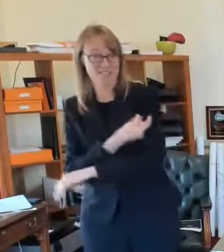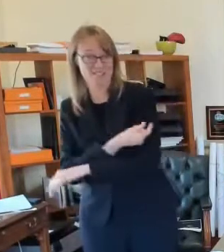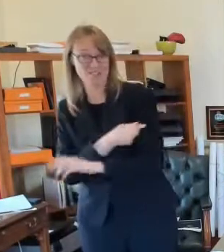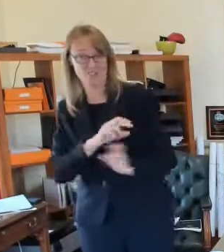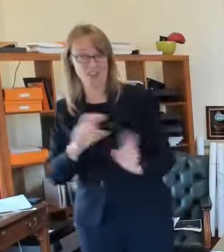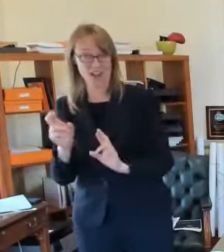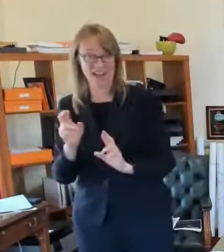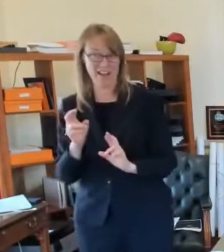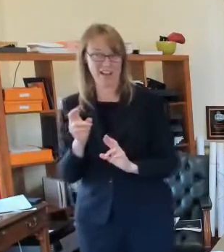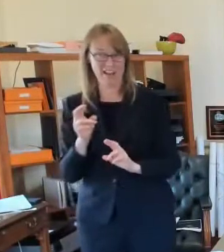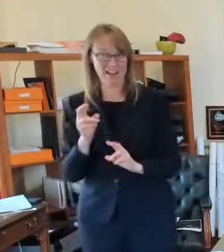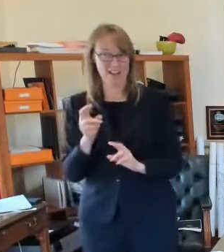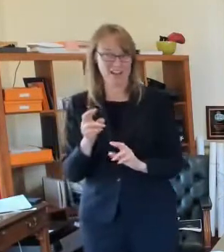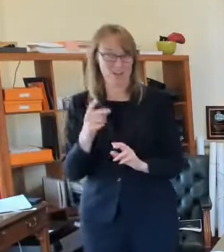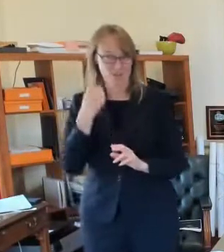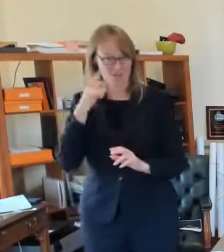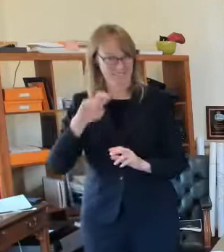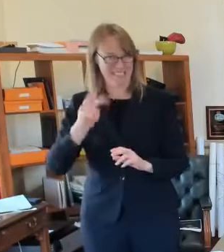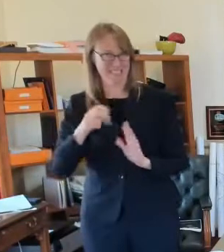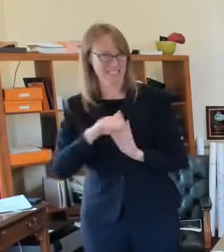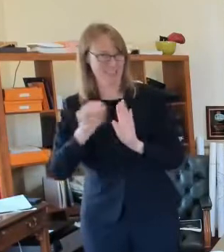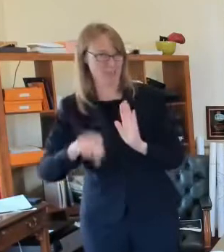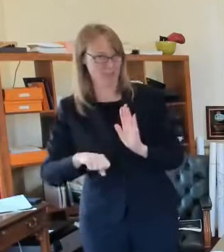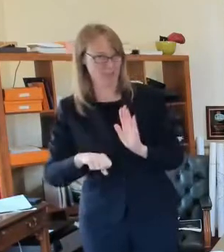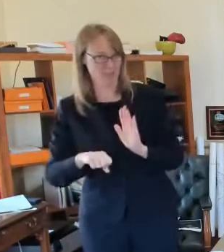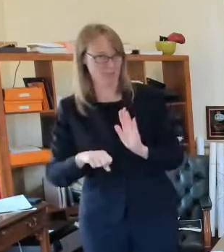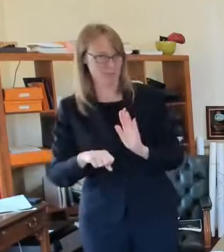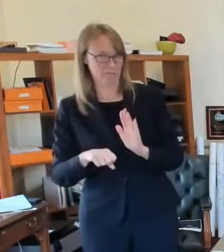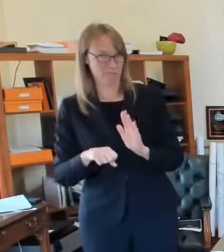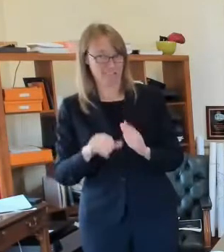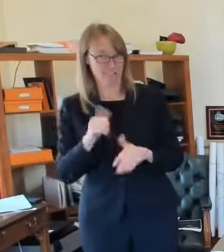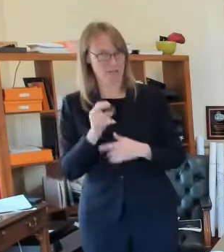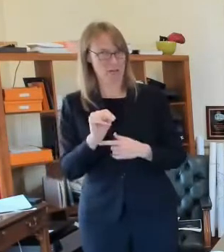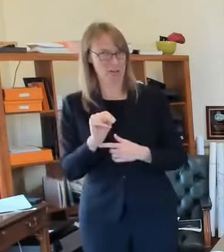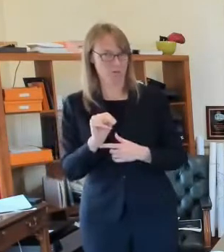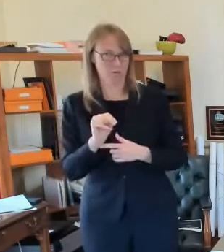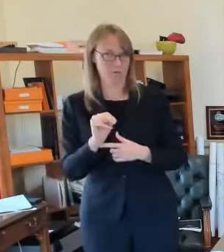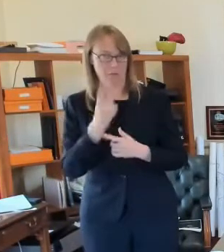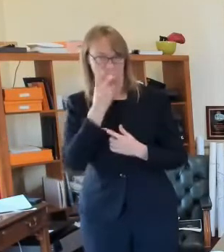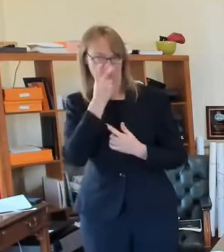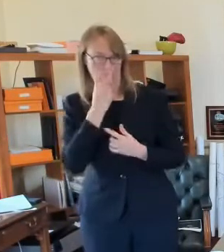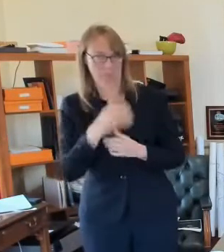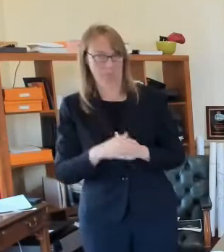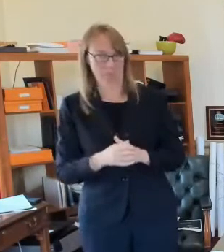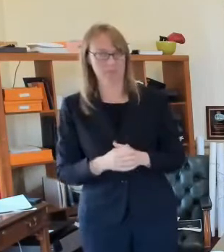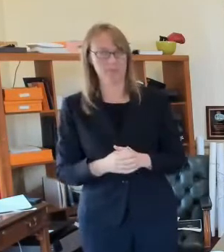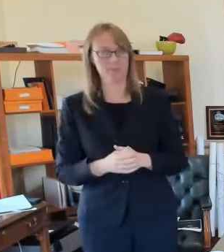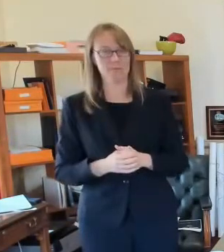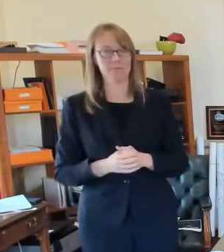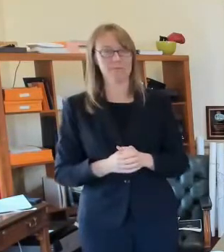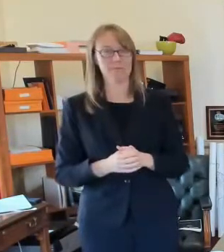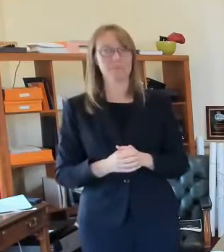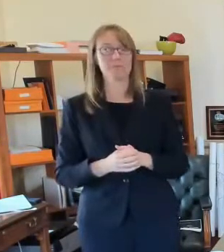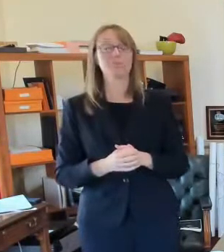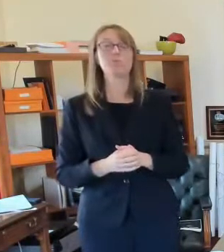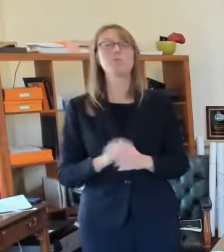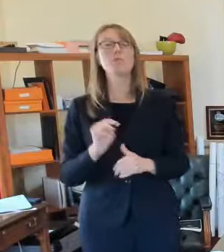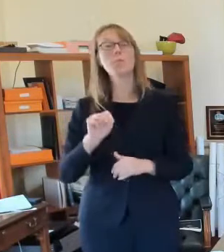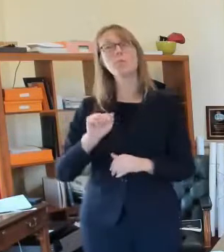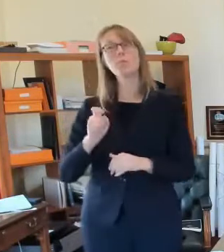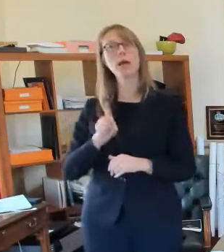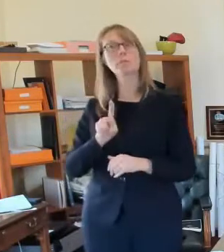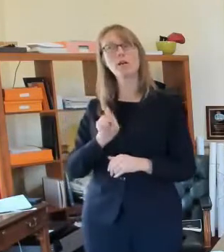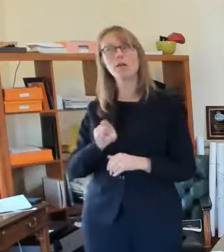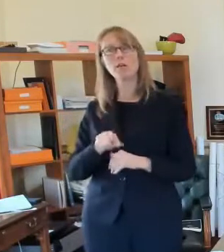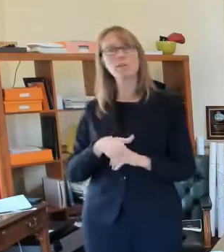it won't be to schools by then uh max had a question about the taking about getting the vaccine um